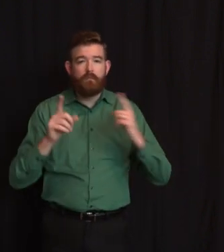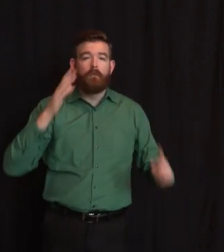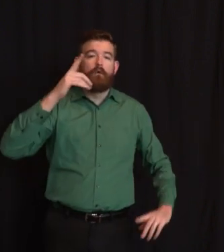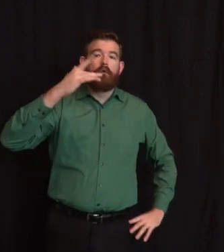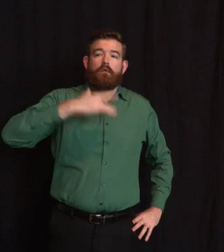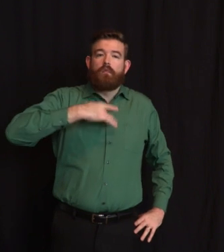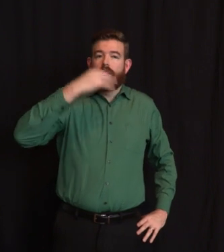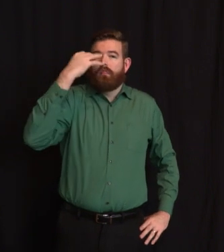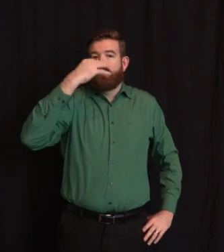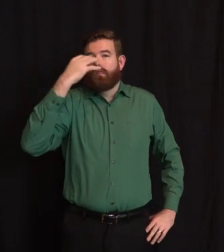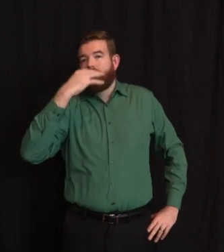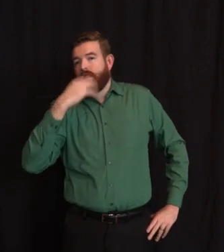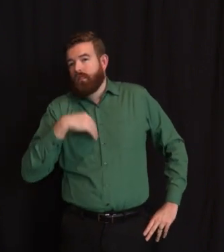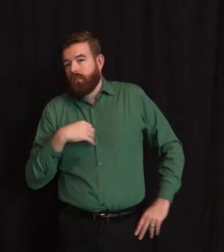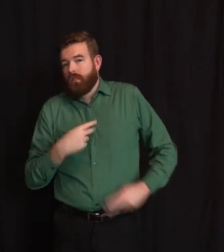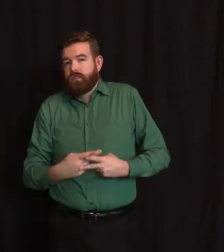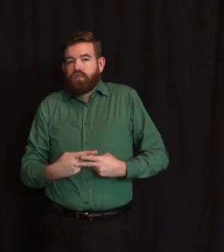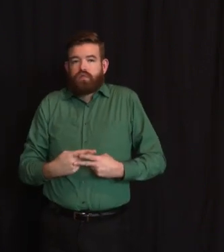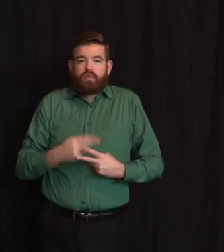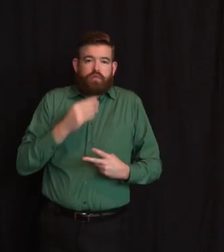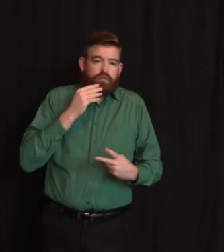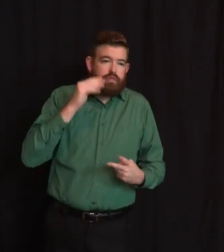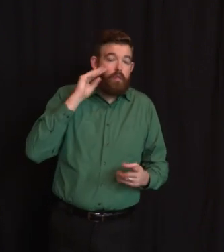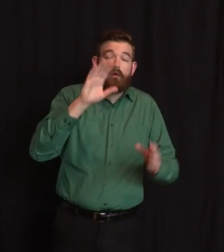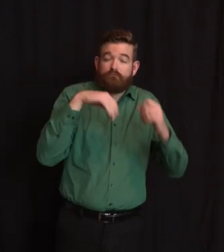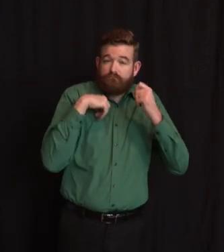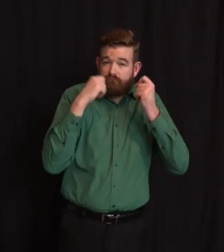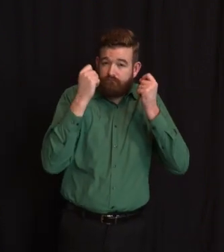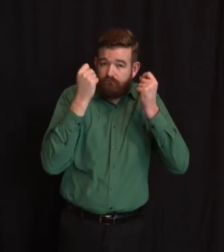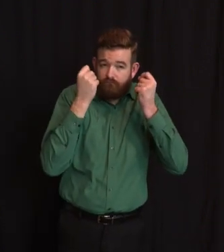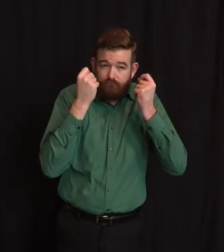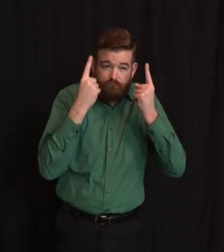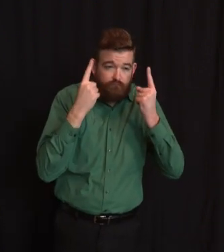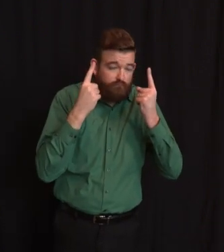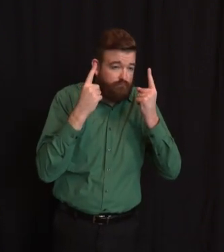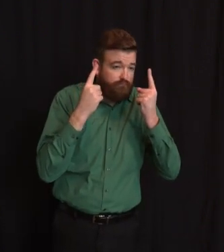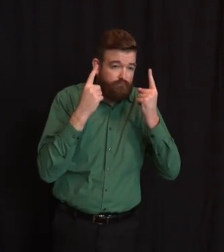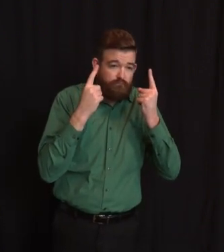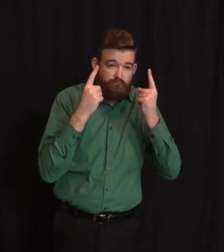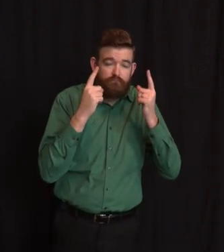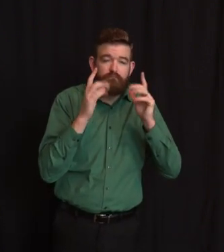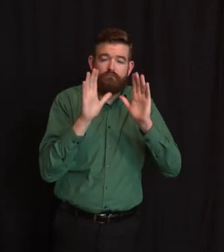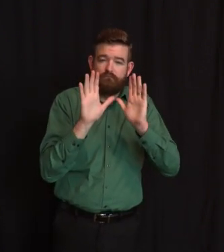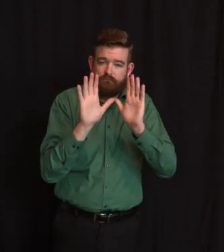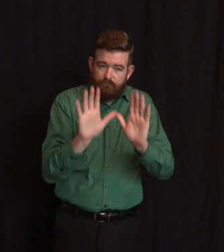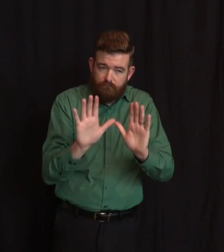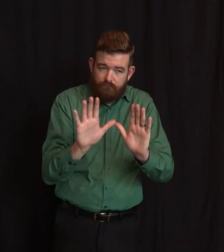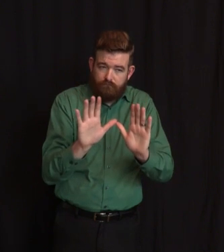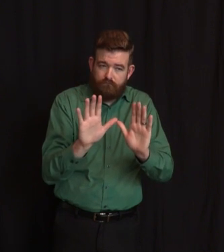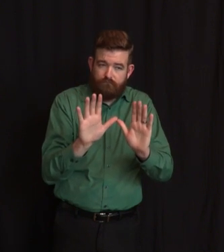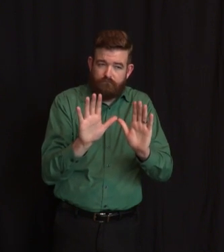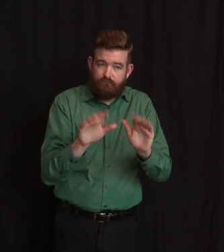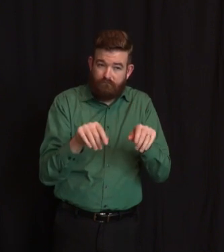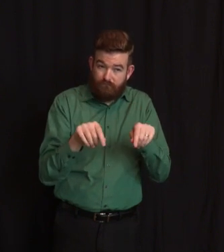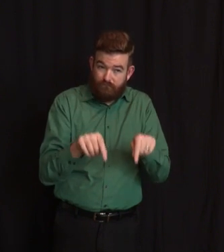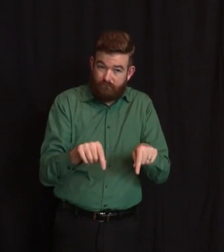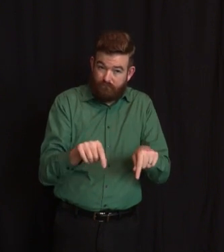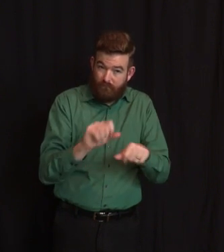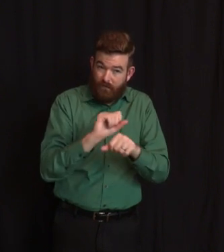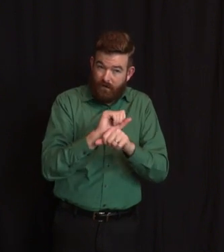the back of a once-a-century killer here. This is the fight of our lives, and we are winning it. But we have to stay at it.